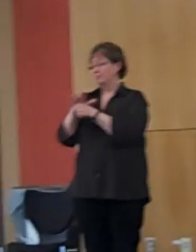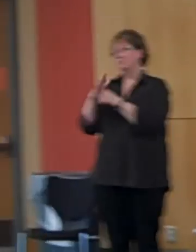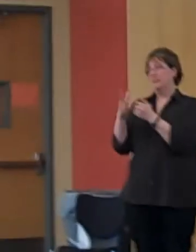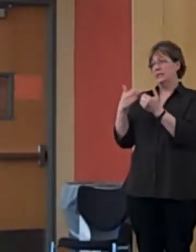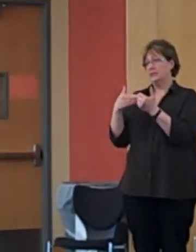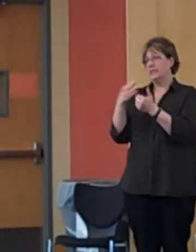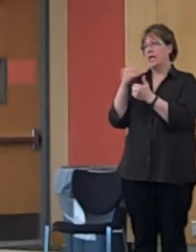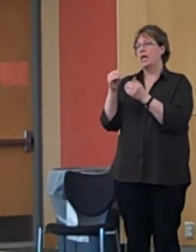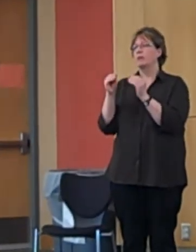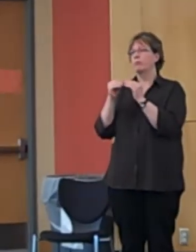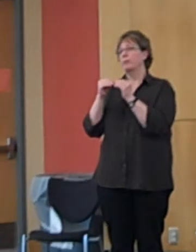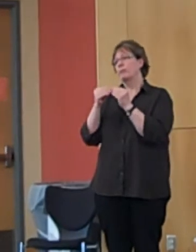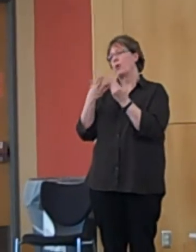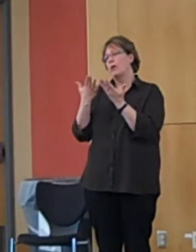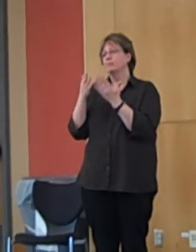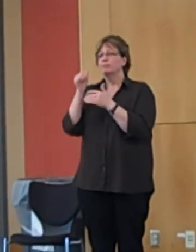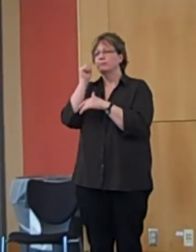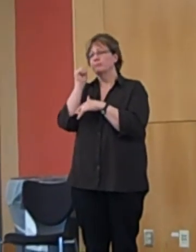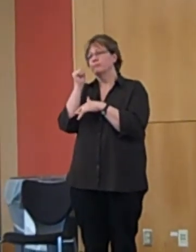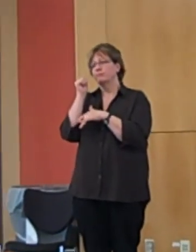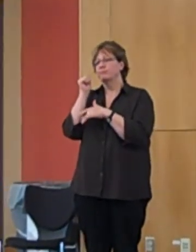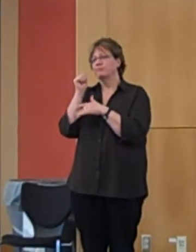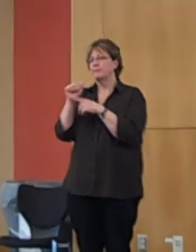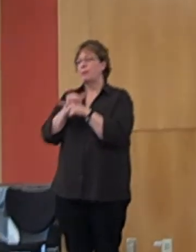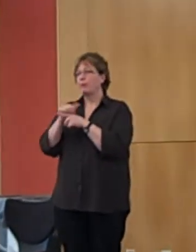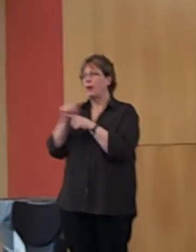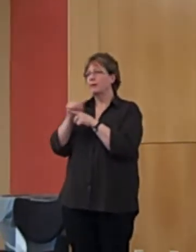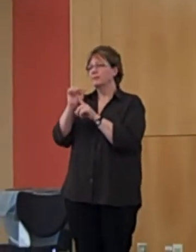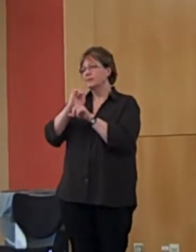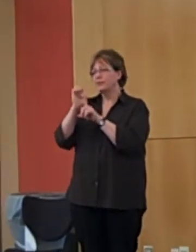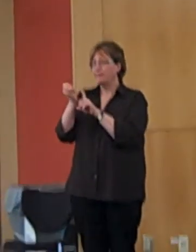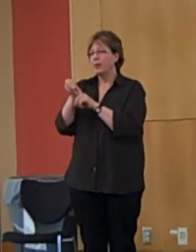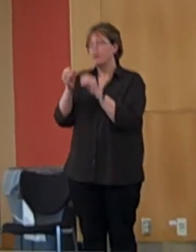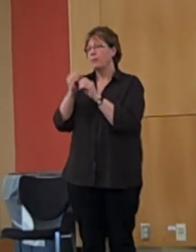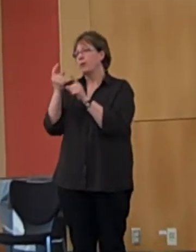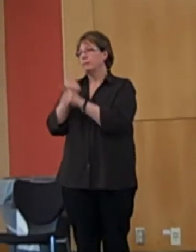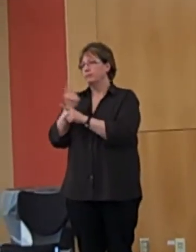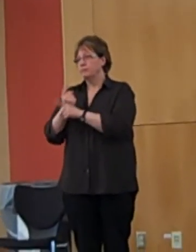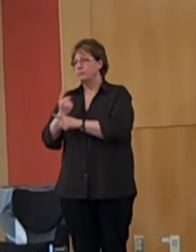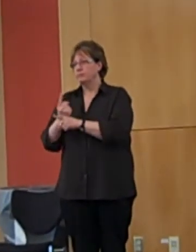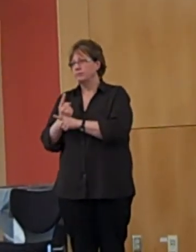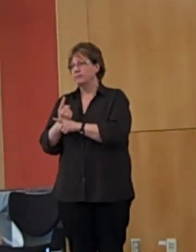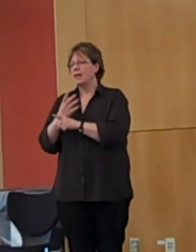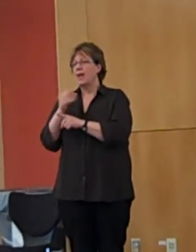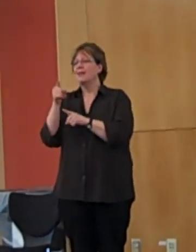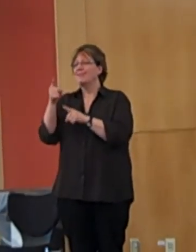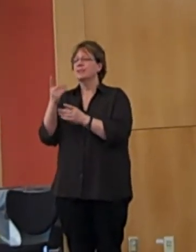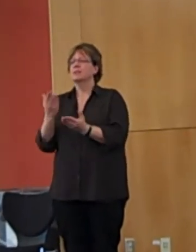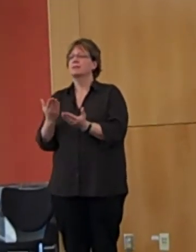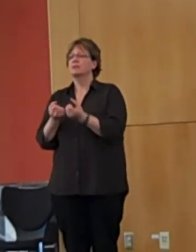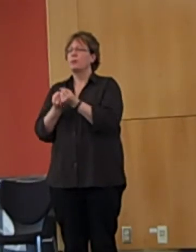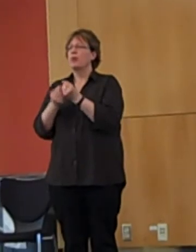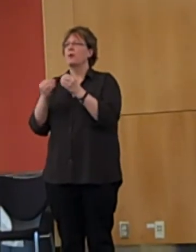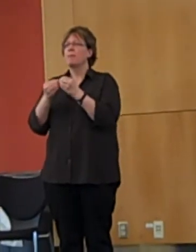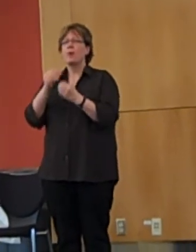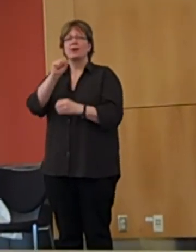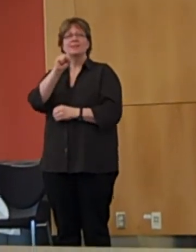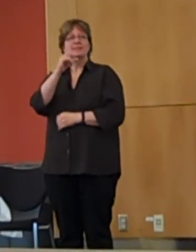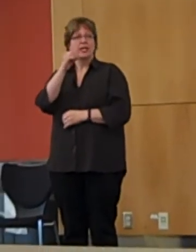environment. Despite it being the most costly class, it promoted the ideals of a more secular practice with limited spiritual references